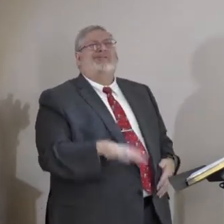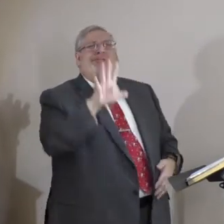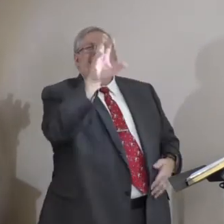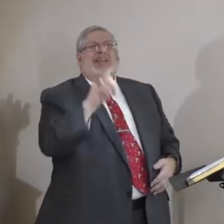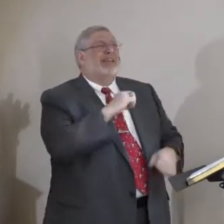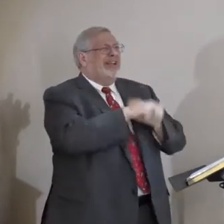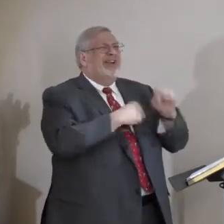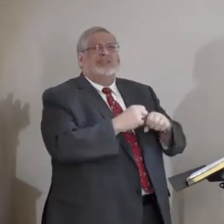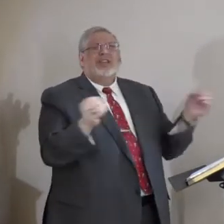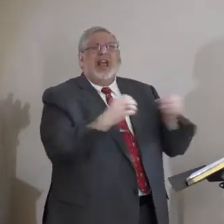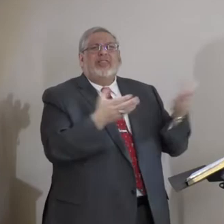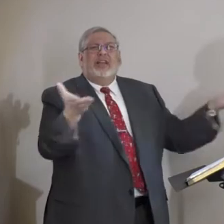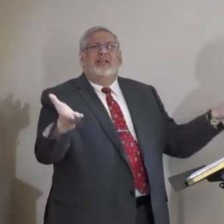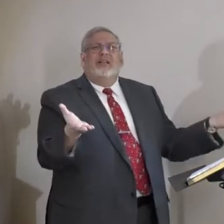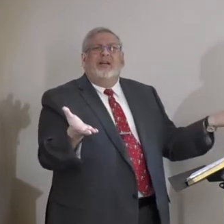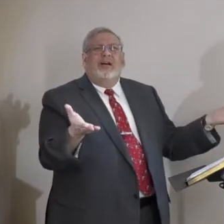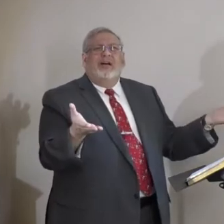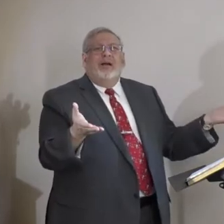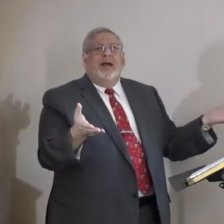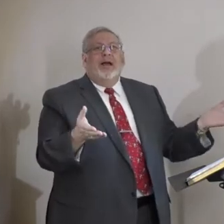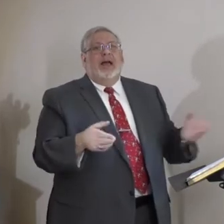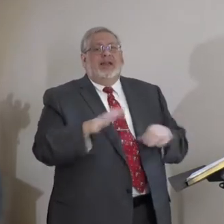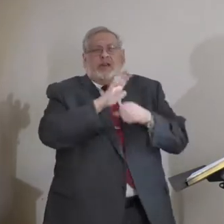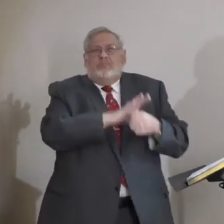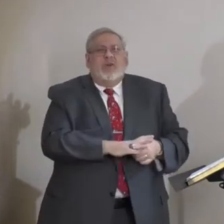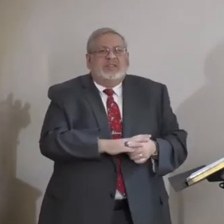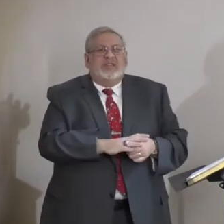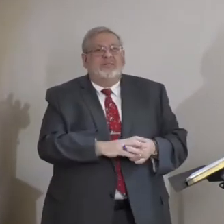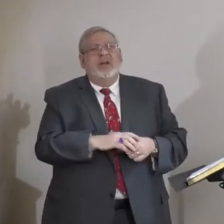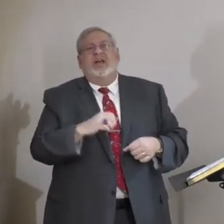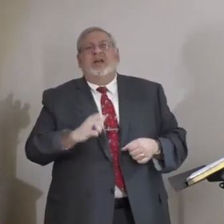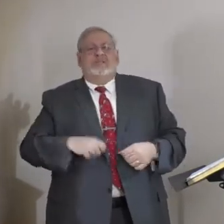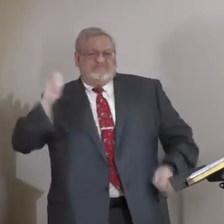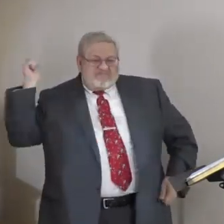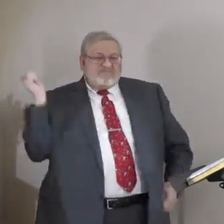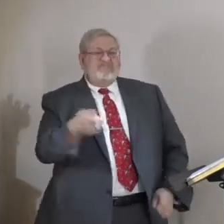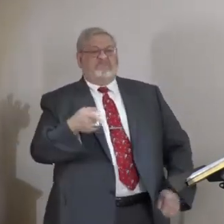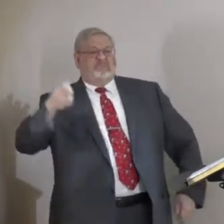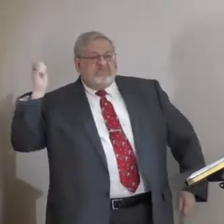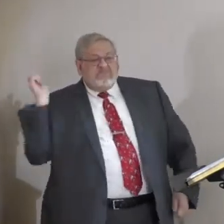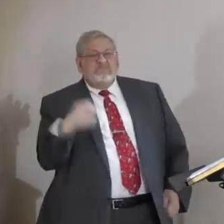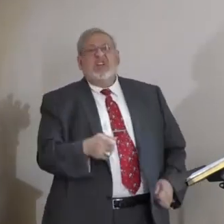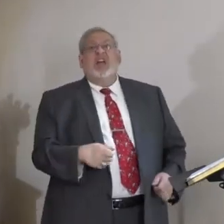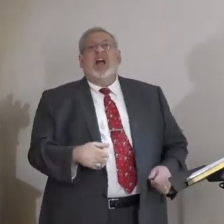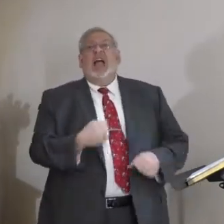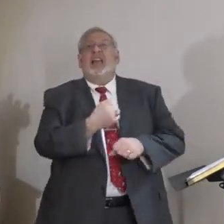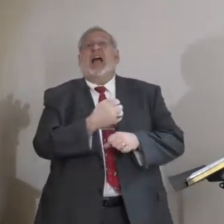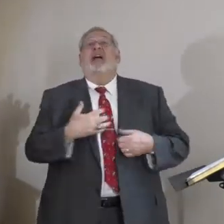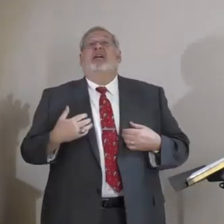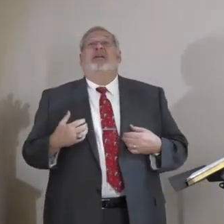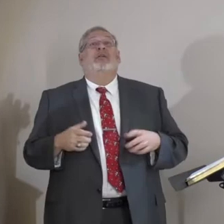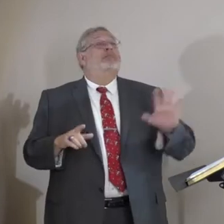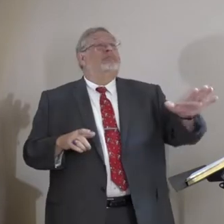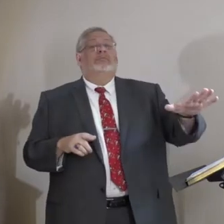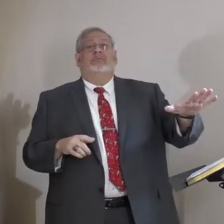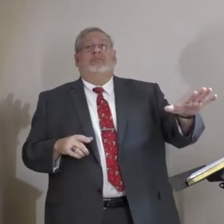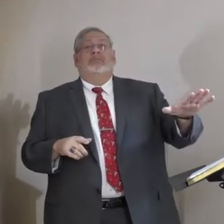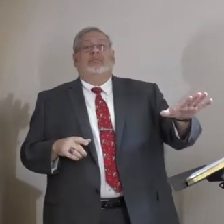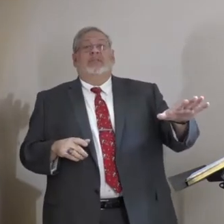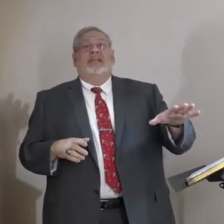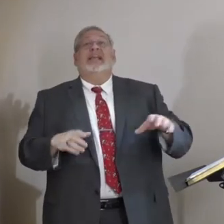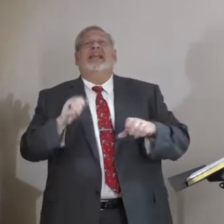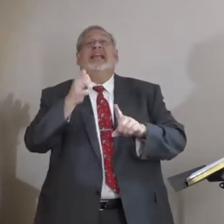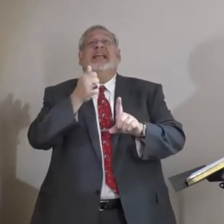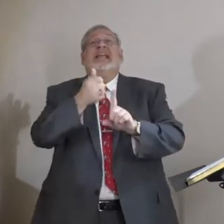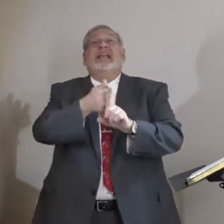50 years. You've done nothing. And maybe he could have oppressed them. He could have gotten whips out. He could have brought in slaves, but instead, what did he do? With his own bare